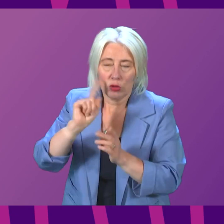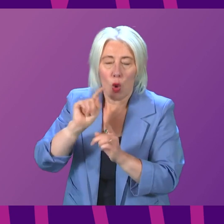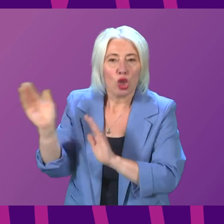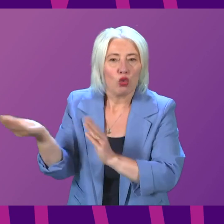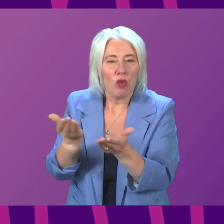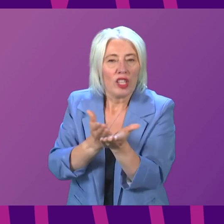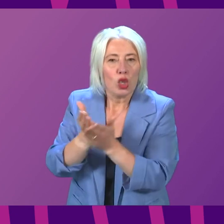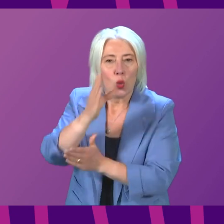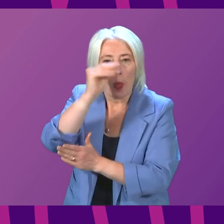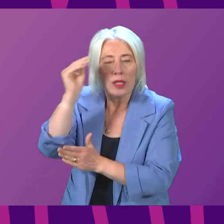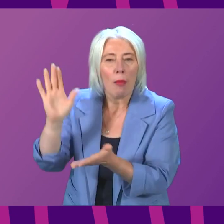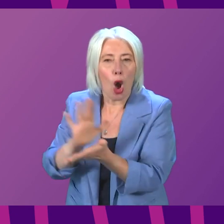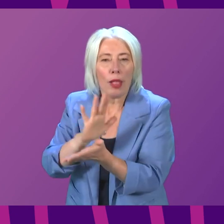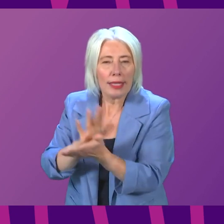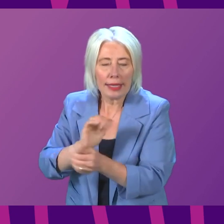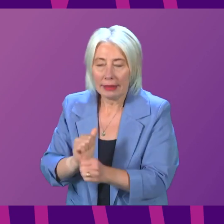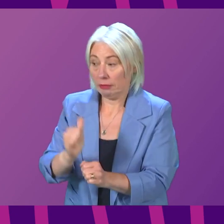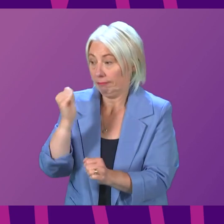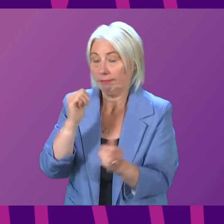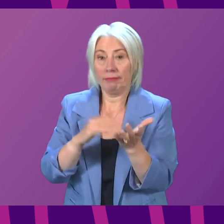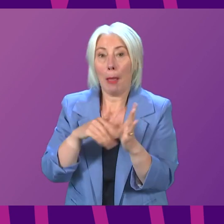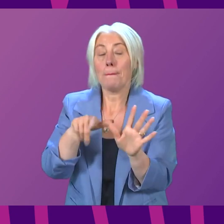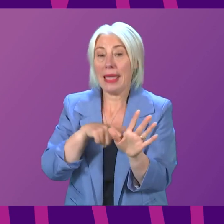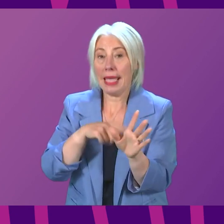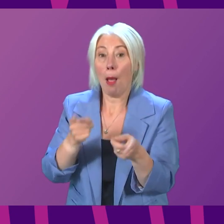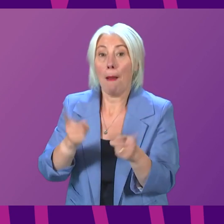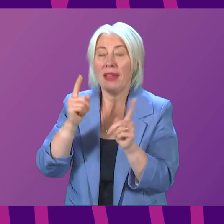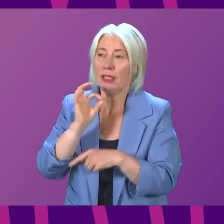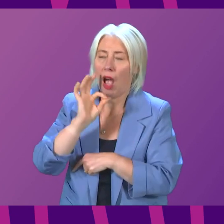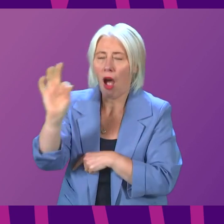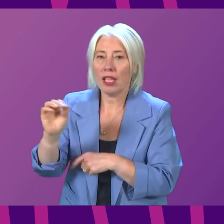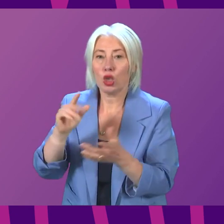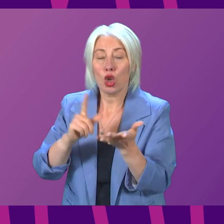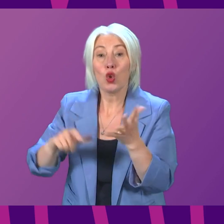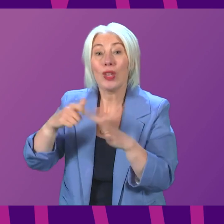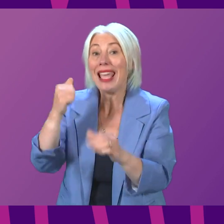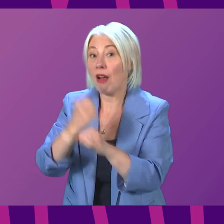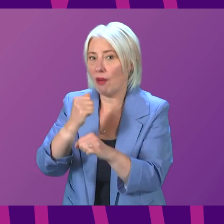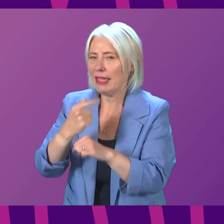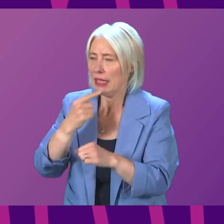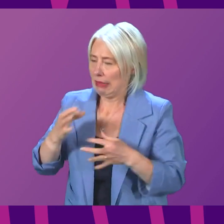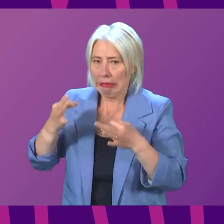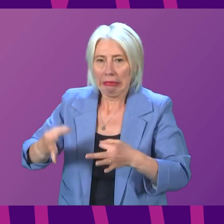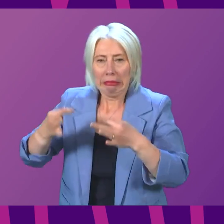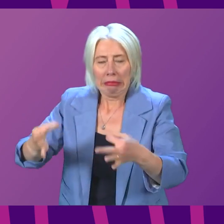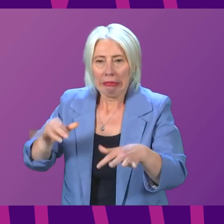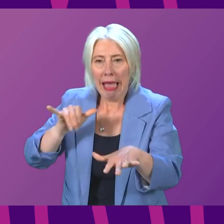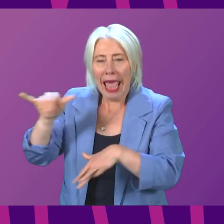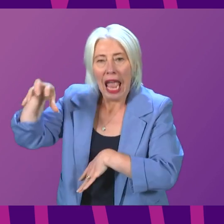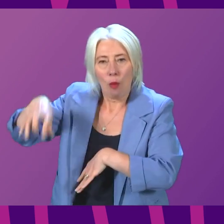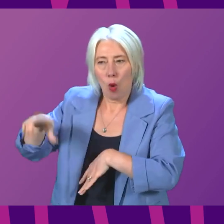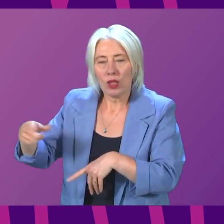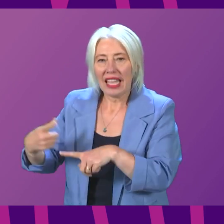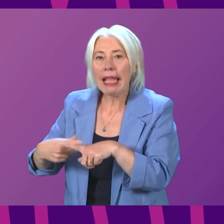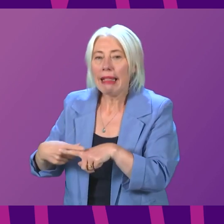during the summer holidays. Back in May, the Minister wrote to the UK Government about significant delays at some airports in England, noting